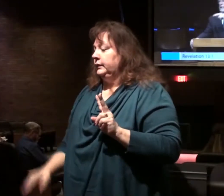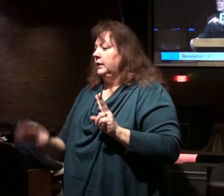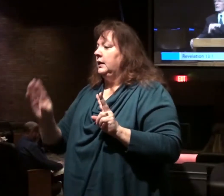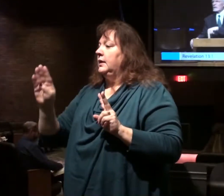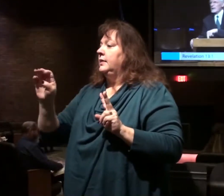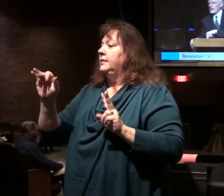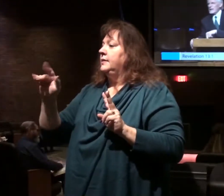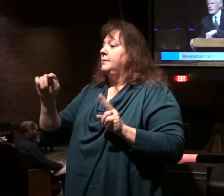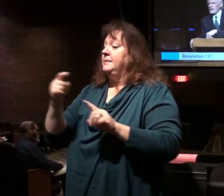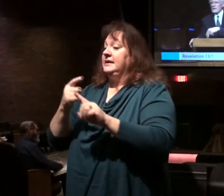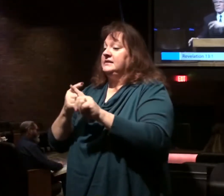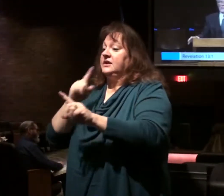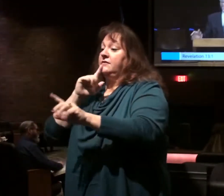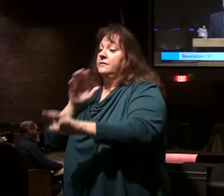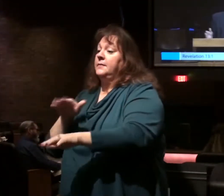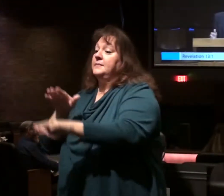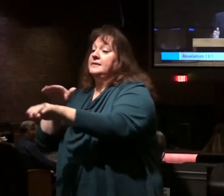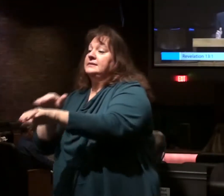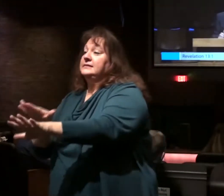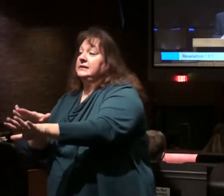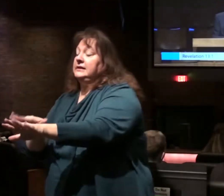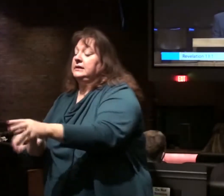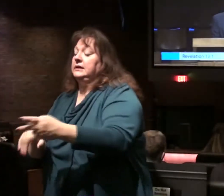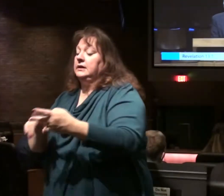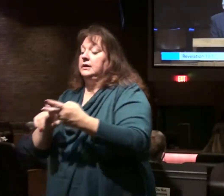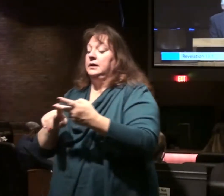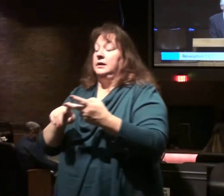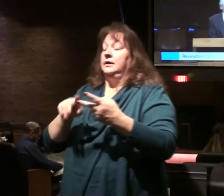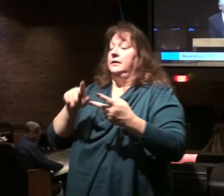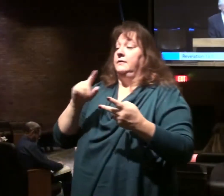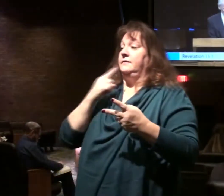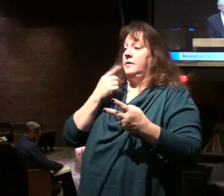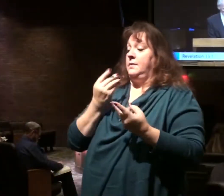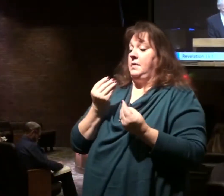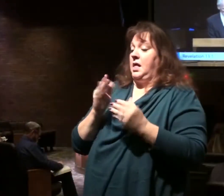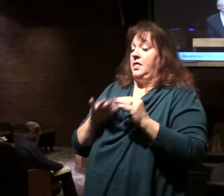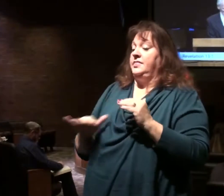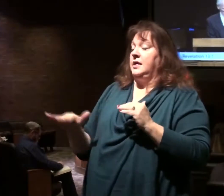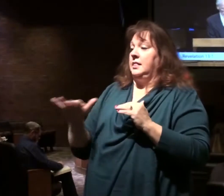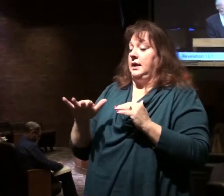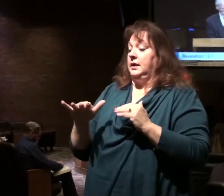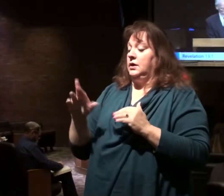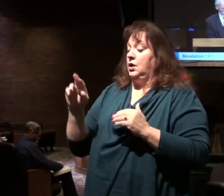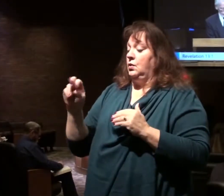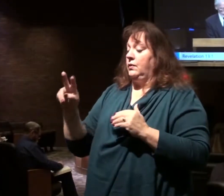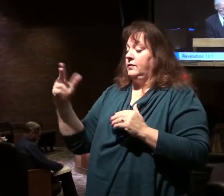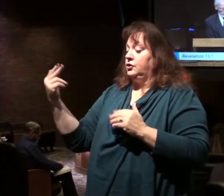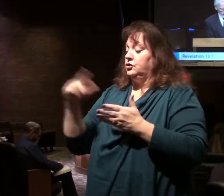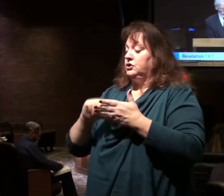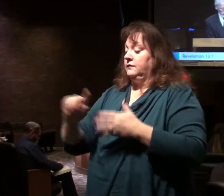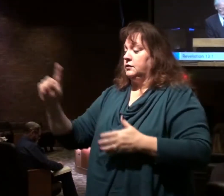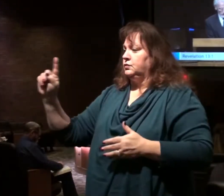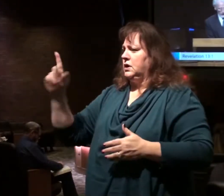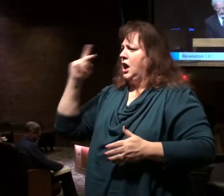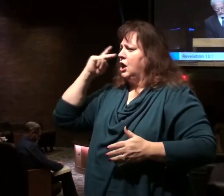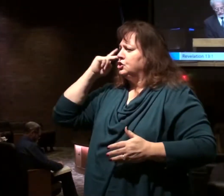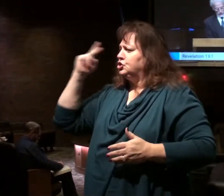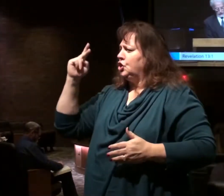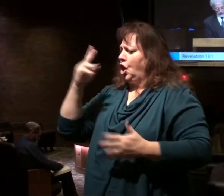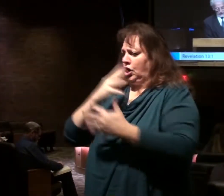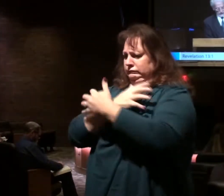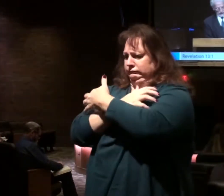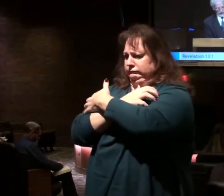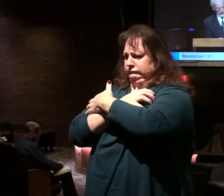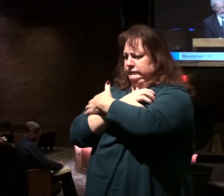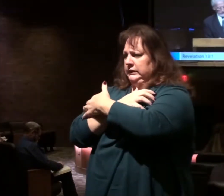beast out of the sea and the beast out of the land. You'll note verse 1 of chapter 13. Then I saw a beast coming out of the